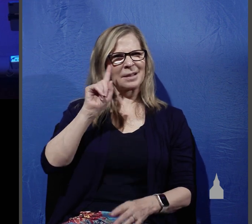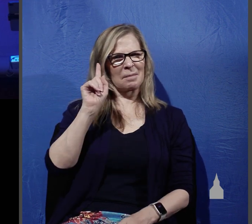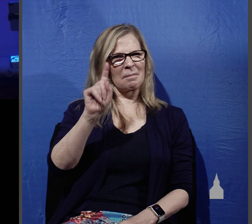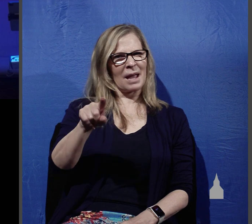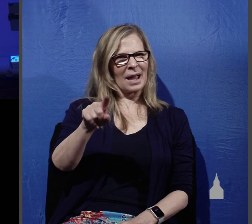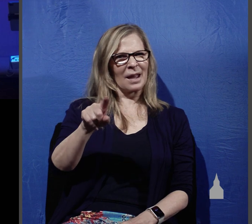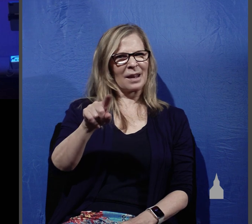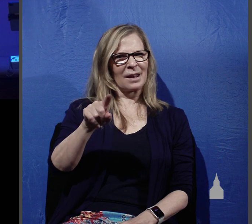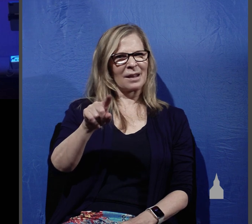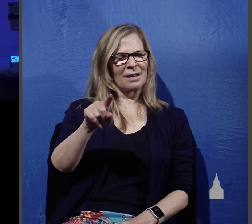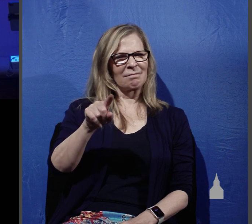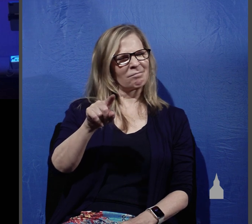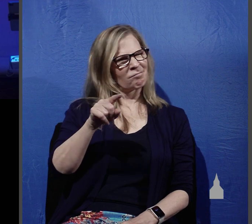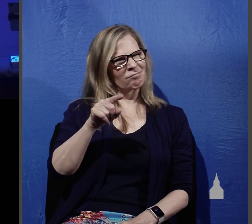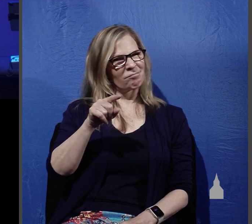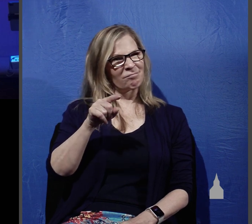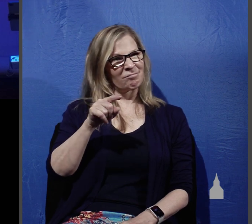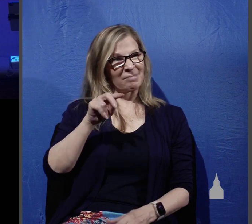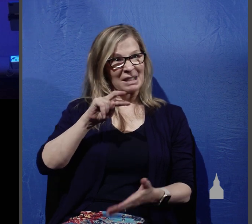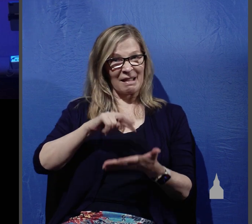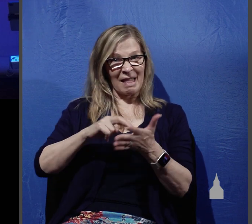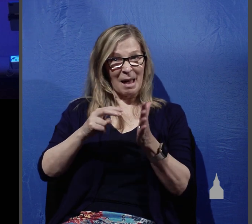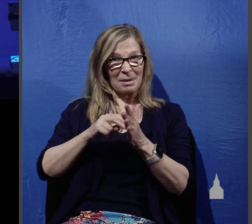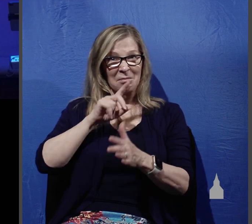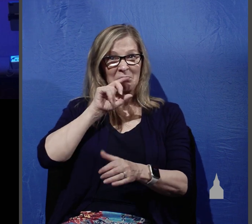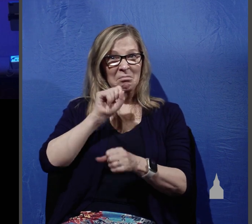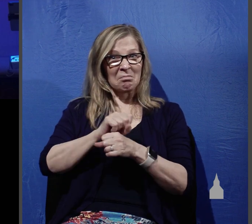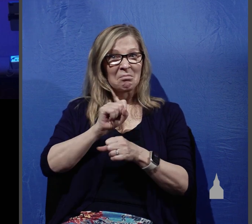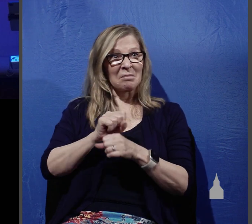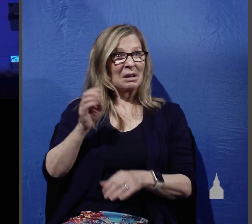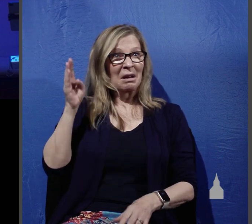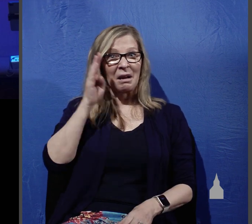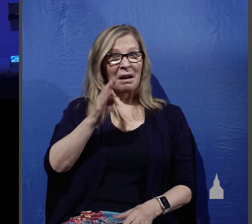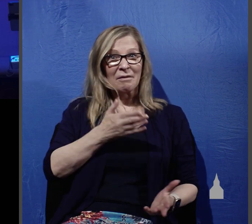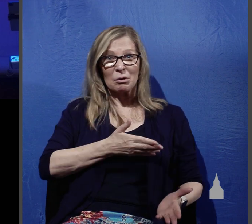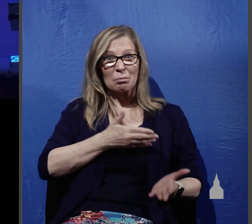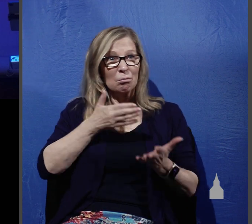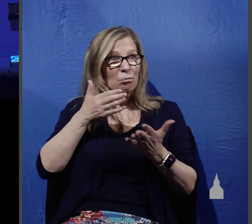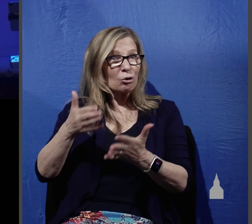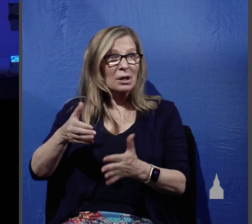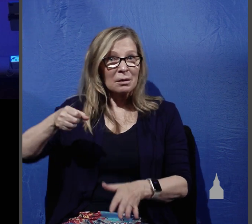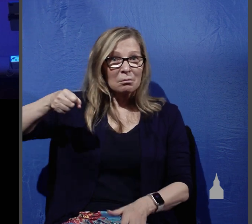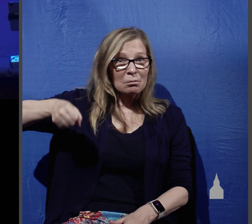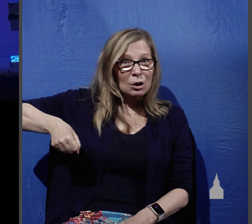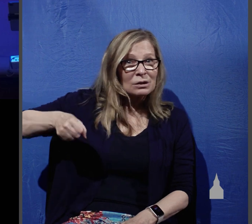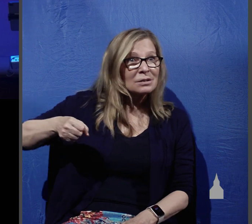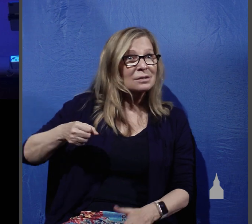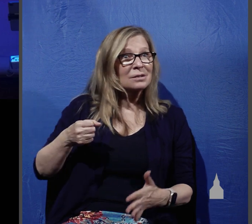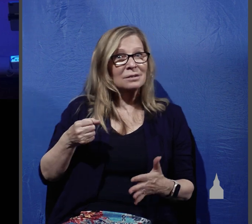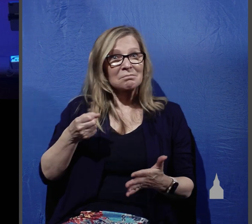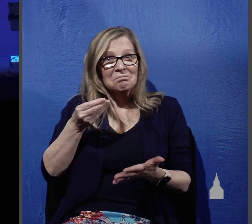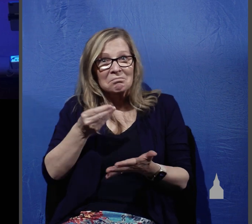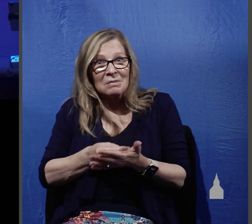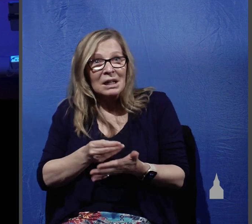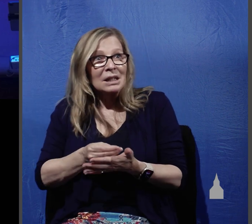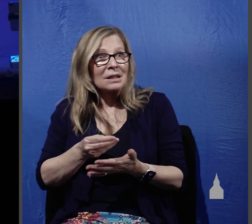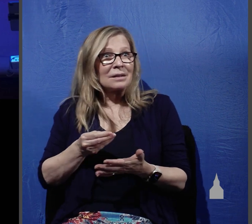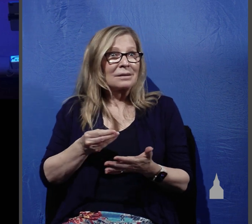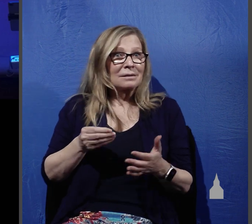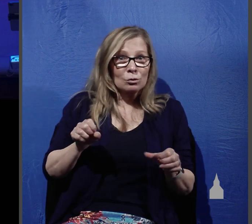how far are we supposed to take this command are we required by God to refrain from taking any money or